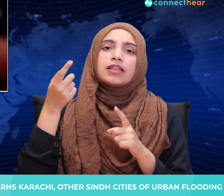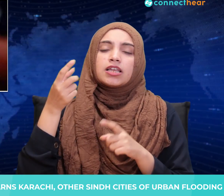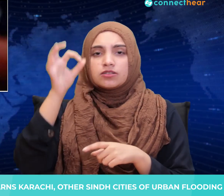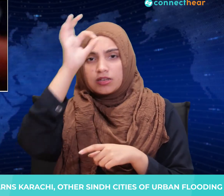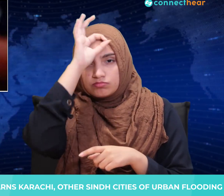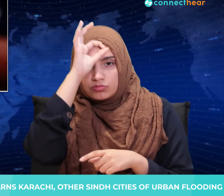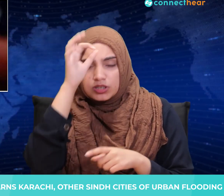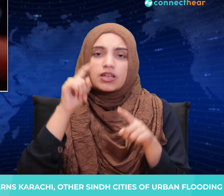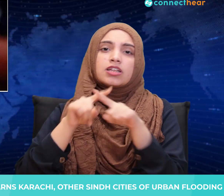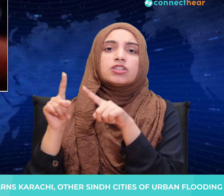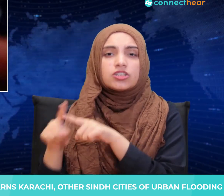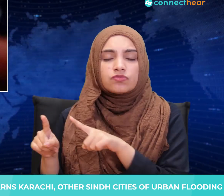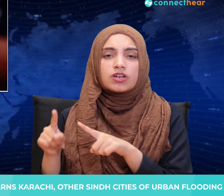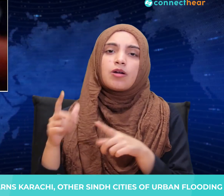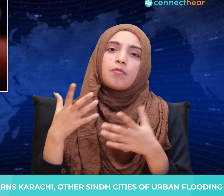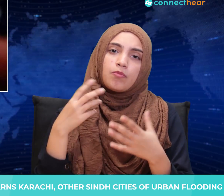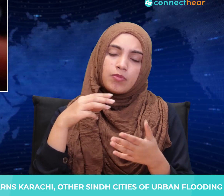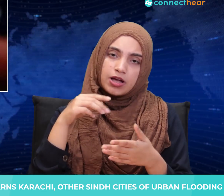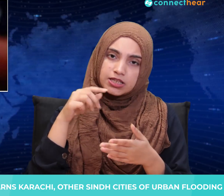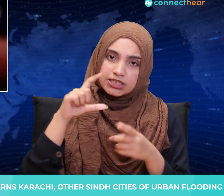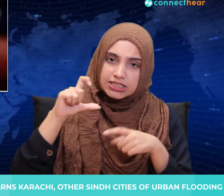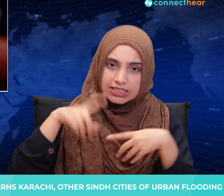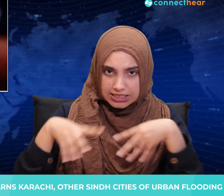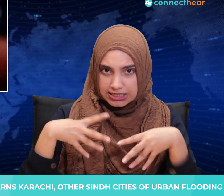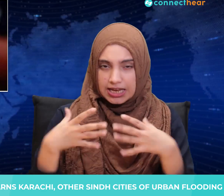Mardan, Naushera, and Quetta, Umar said.